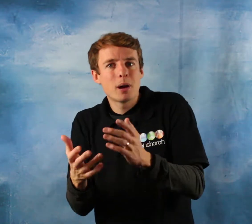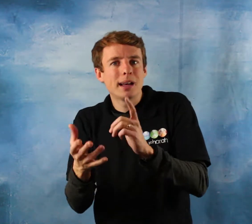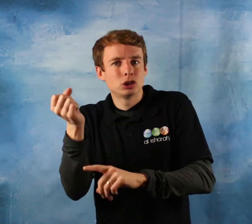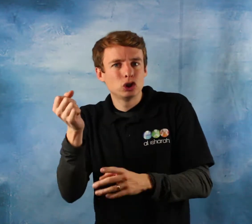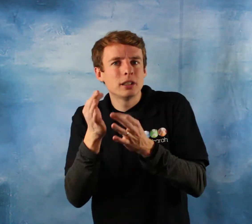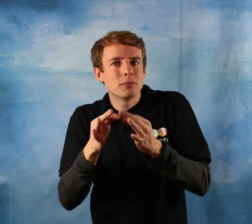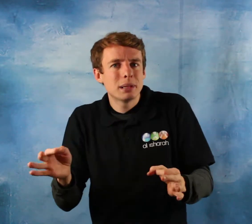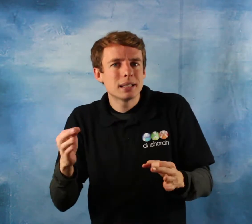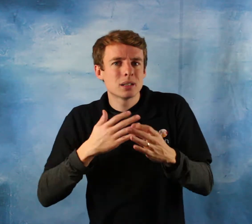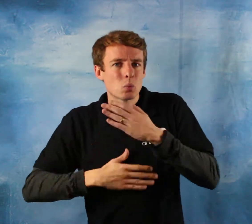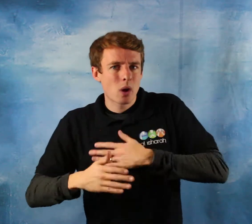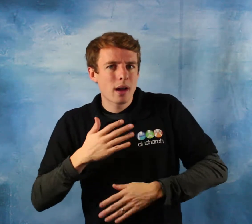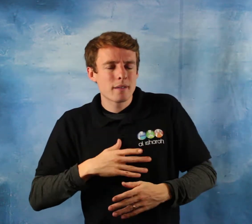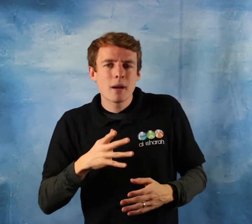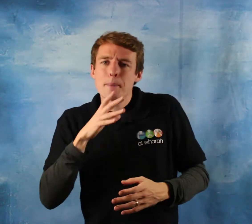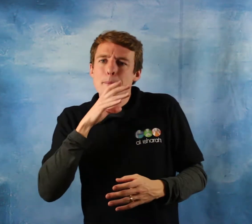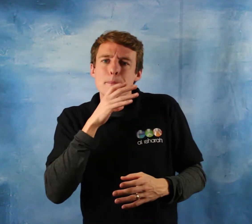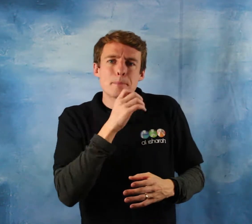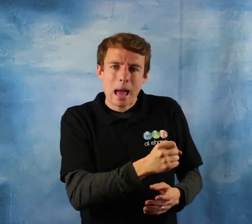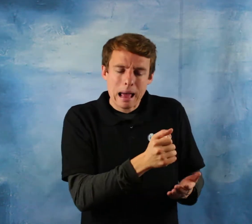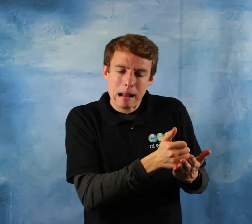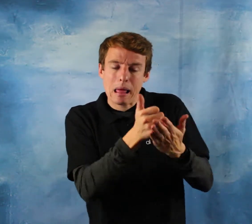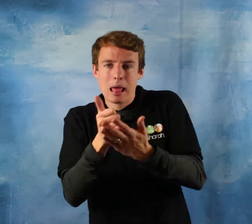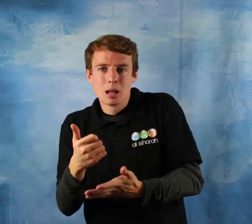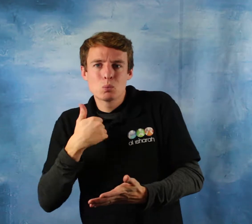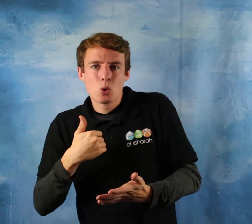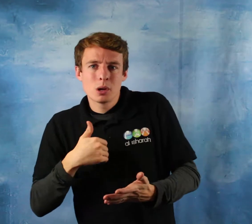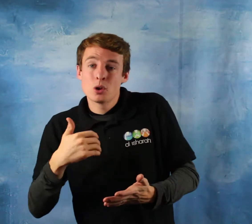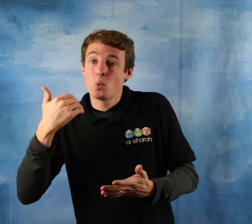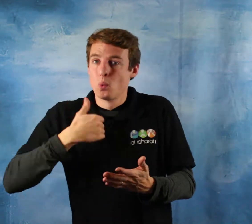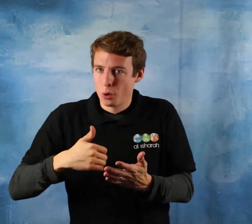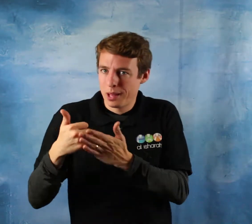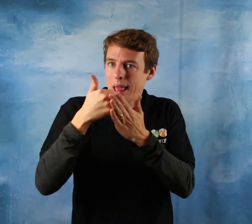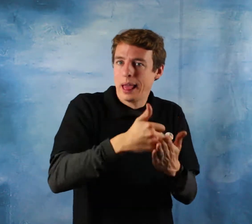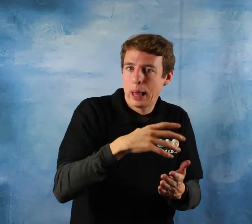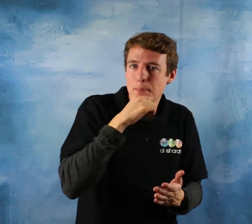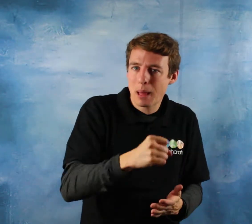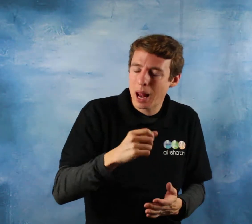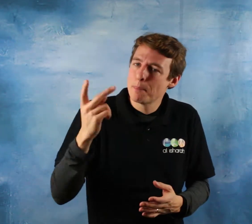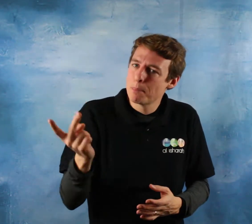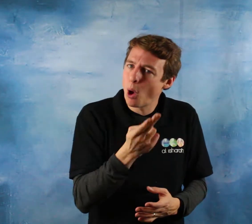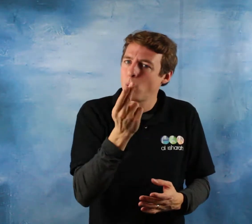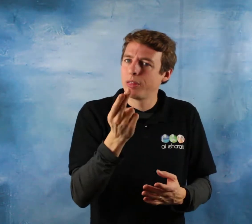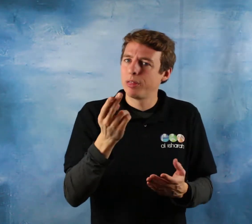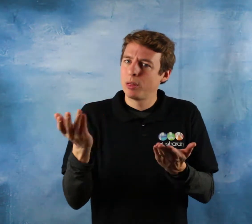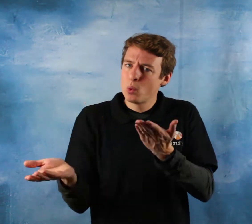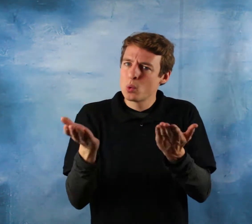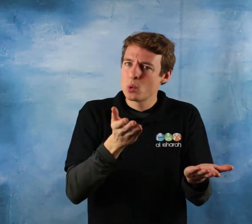and such an environment does not exist in of itself it must be contributed towards